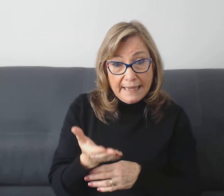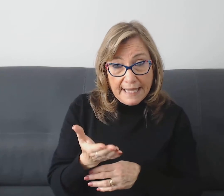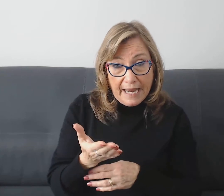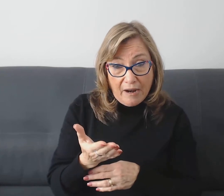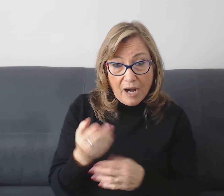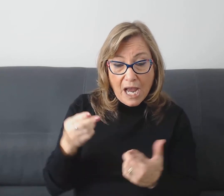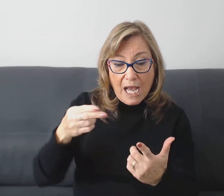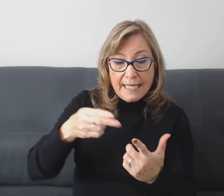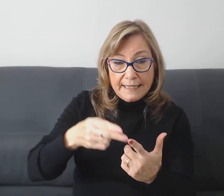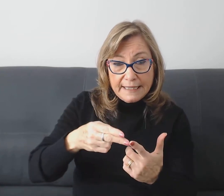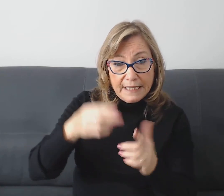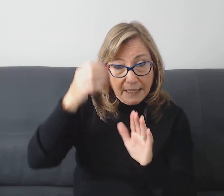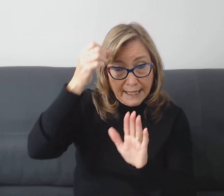14th.